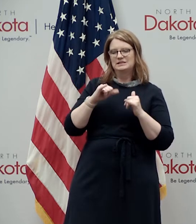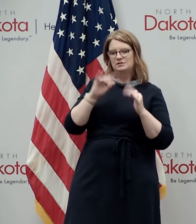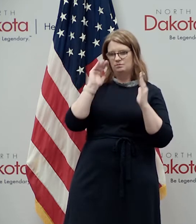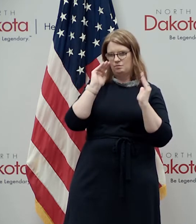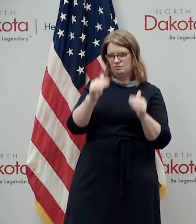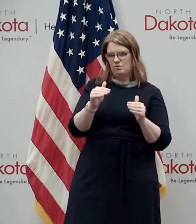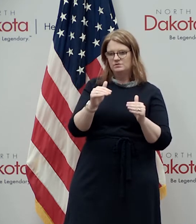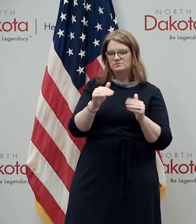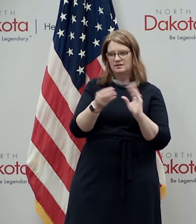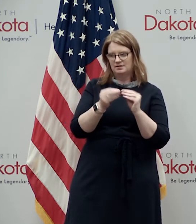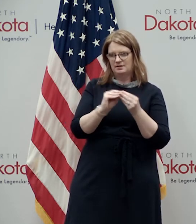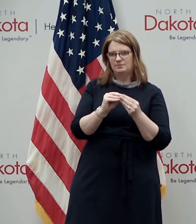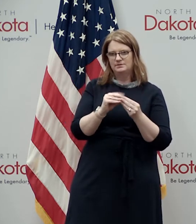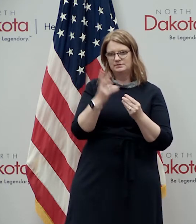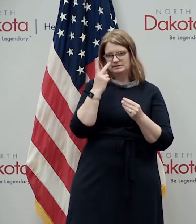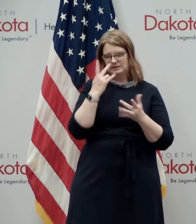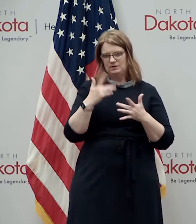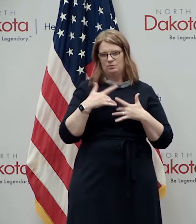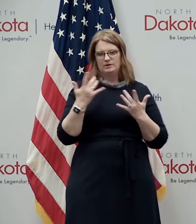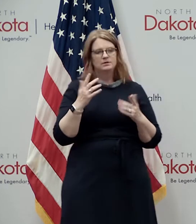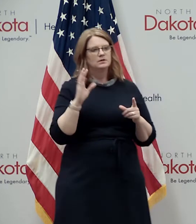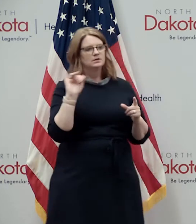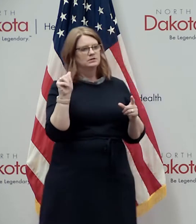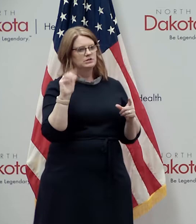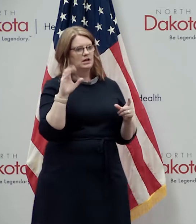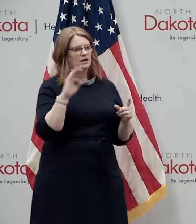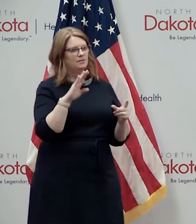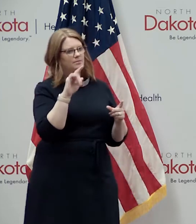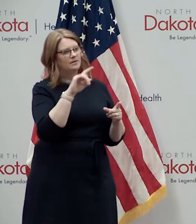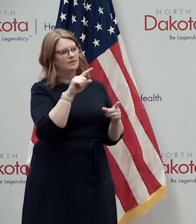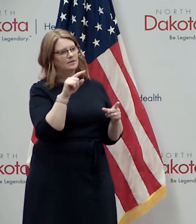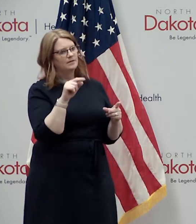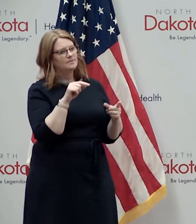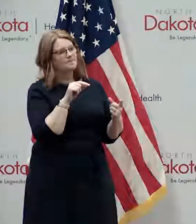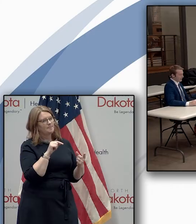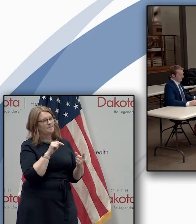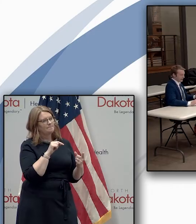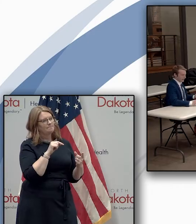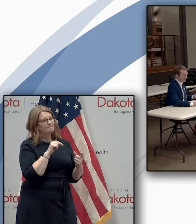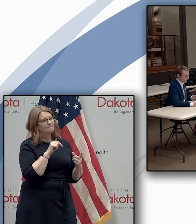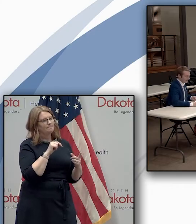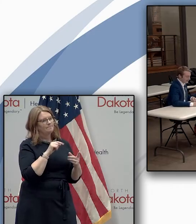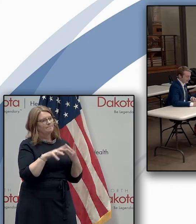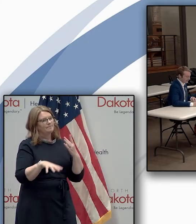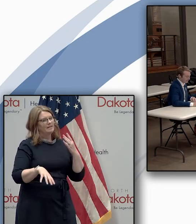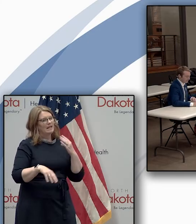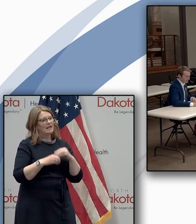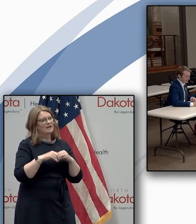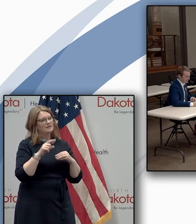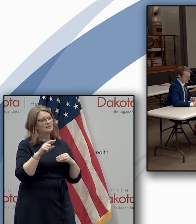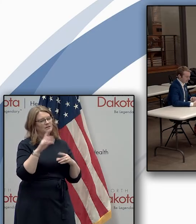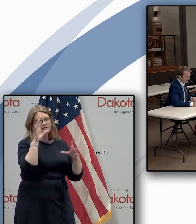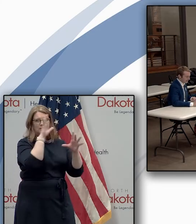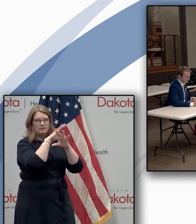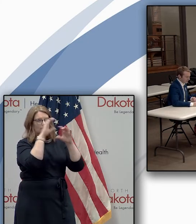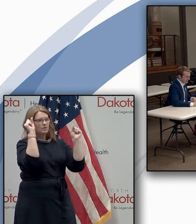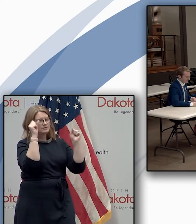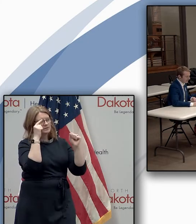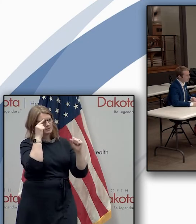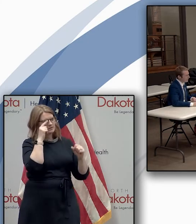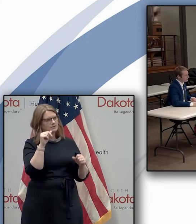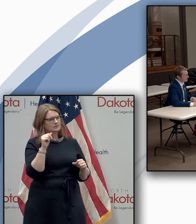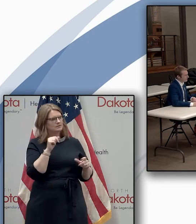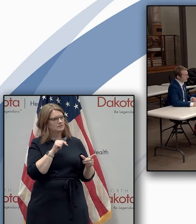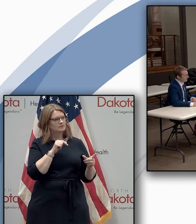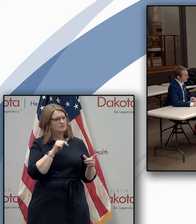numbers okay i'm going to go jacob then jeremy going off of that governor uh the president said at his